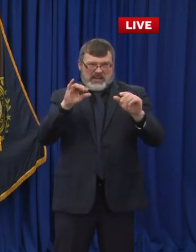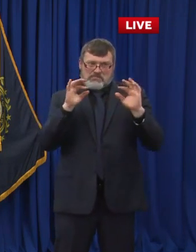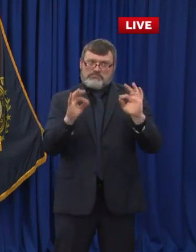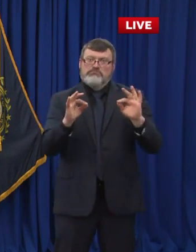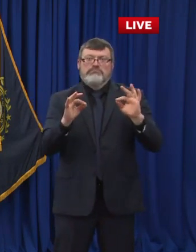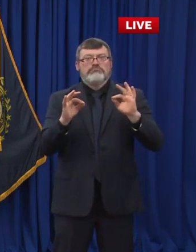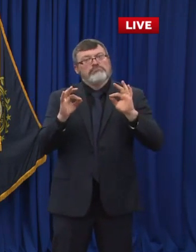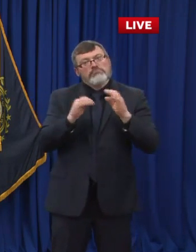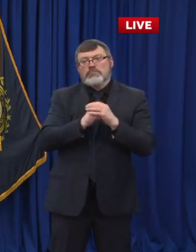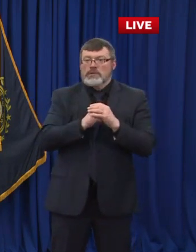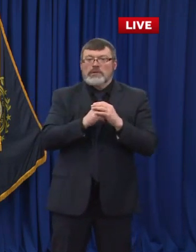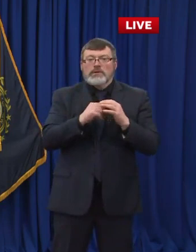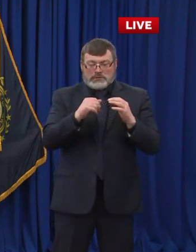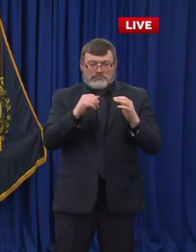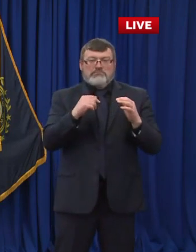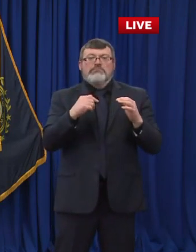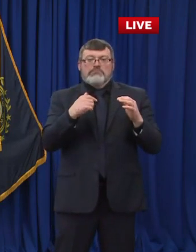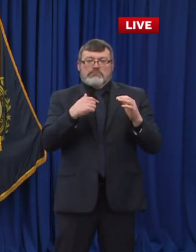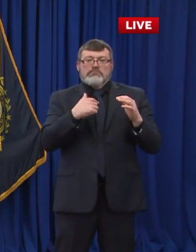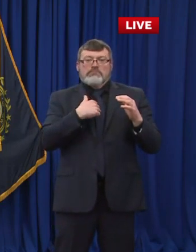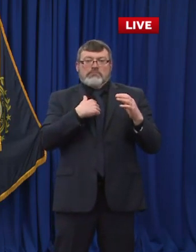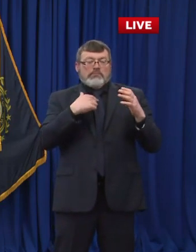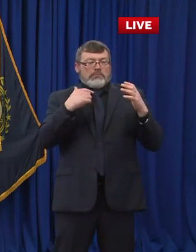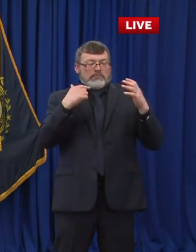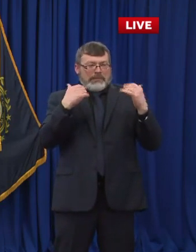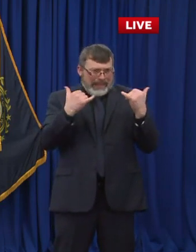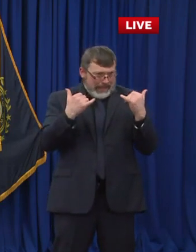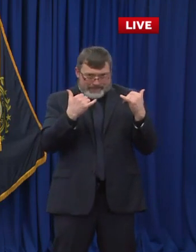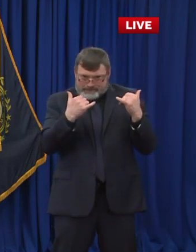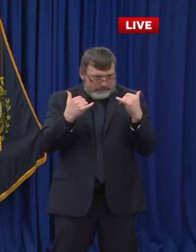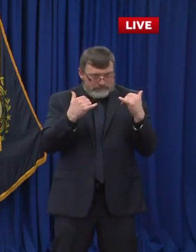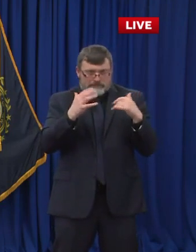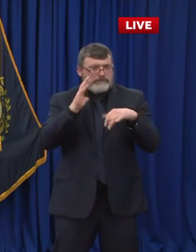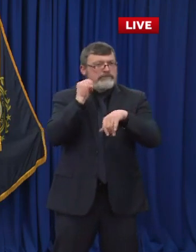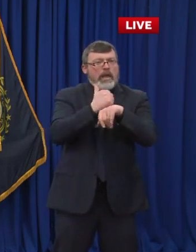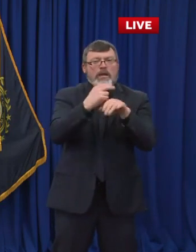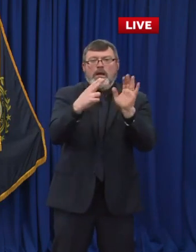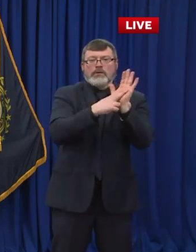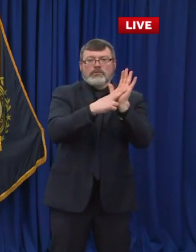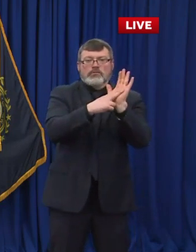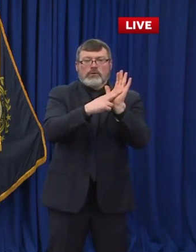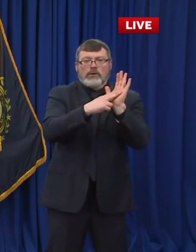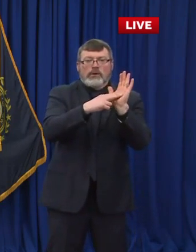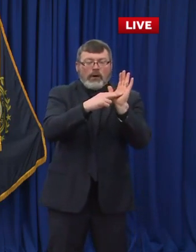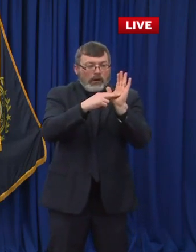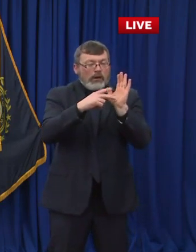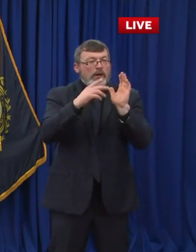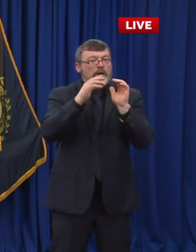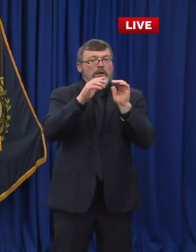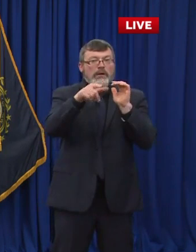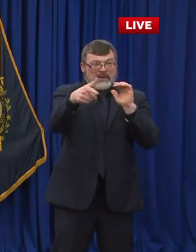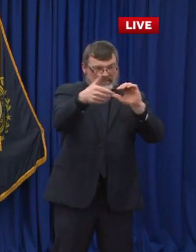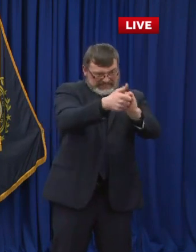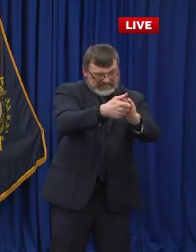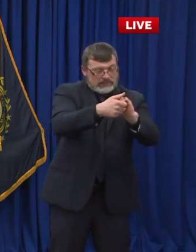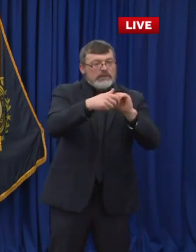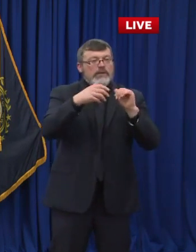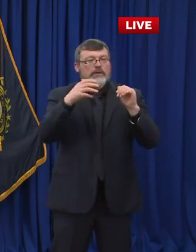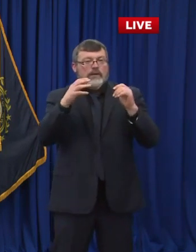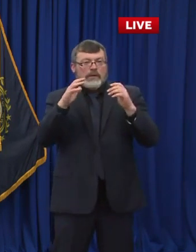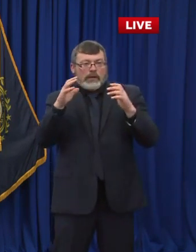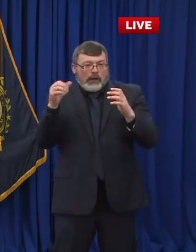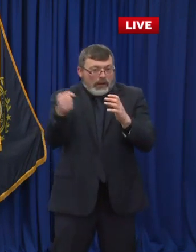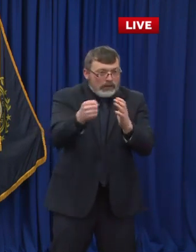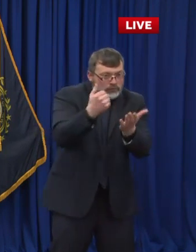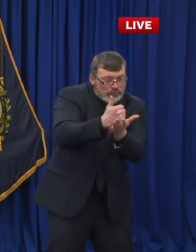long-term strategy to increase access for vulnerable kids, both inpatient and in the community. In addition to that,